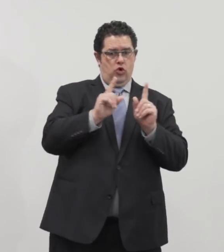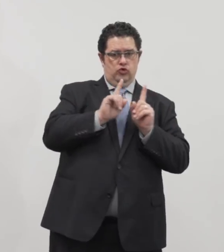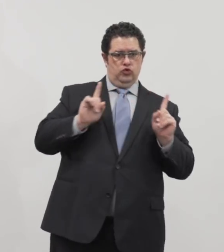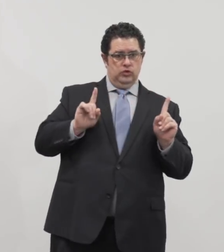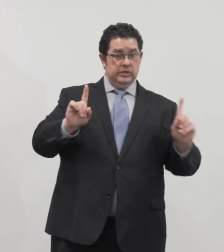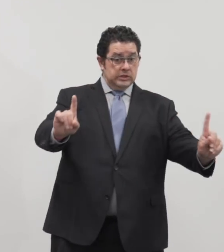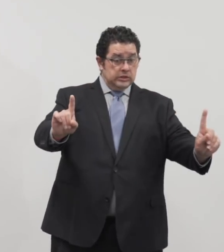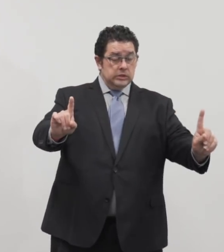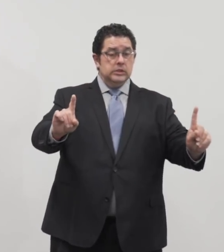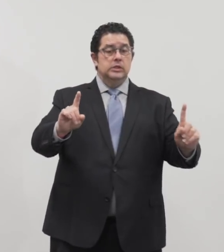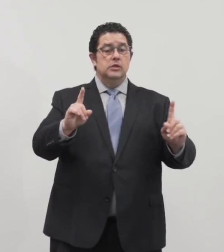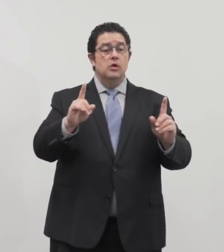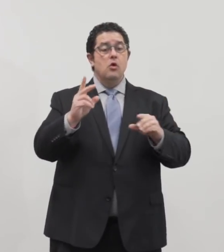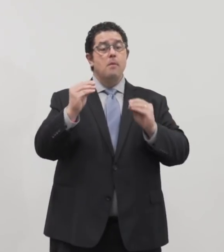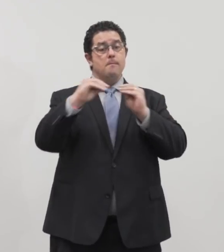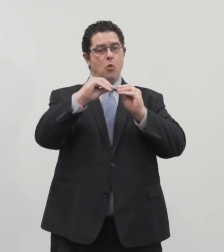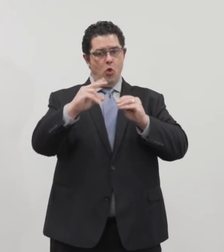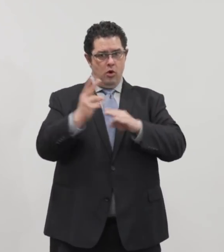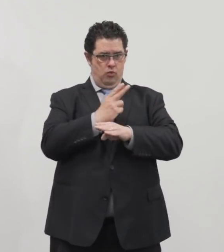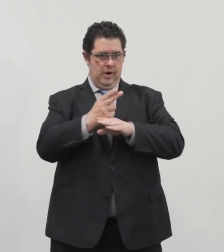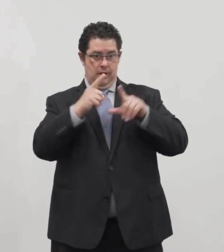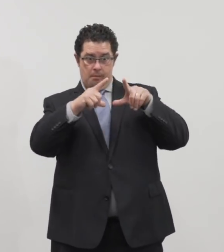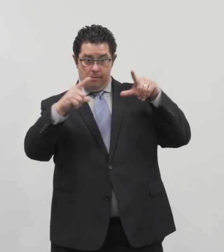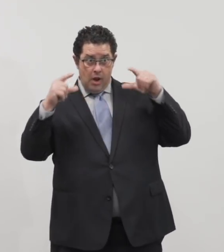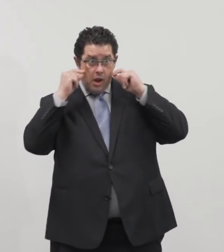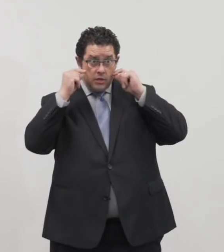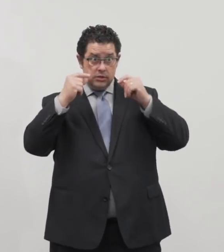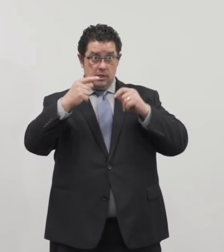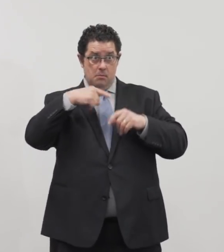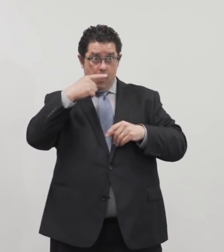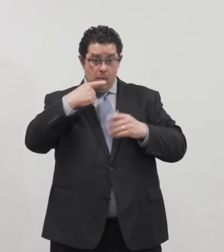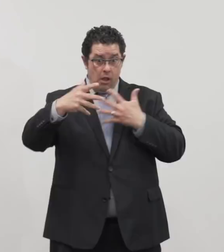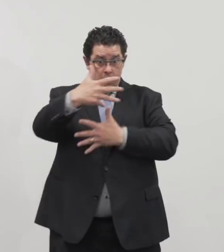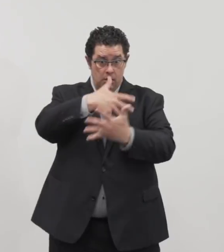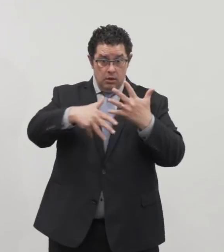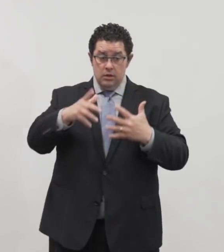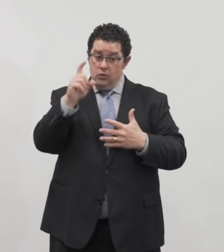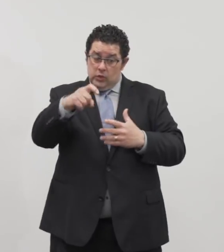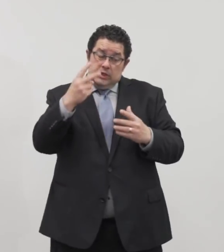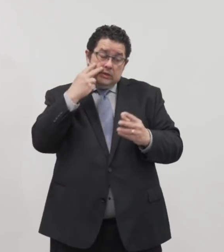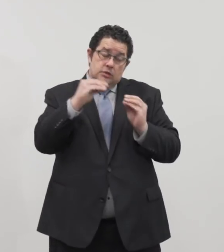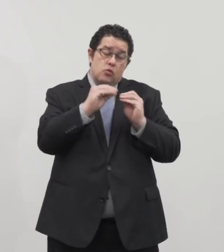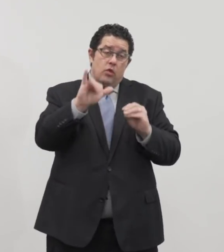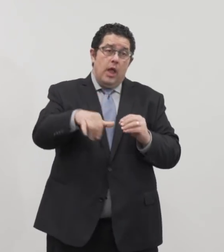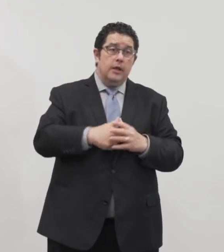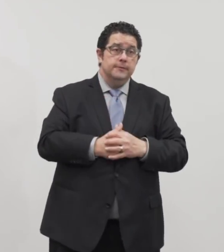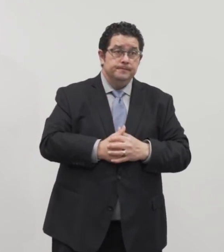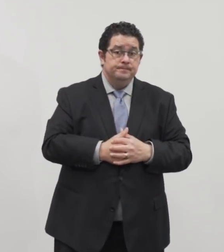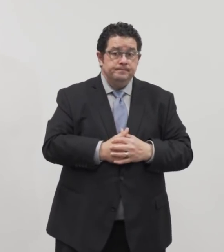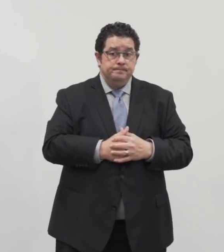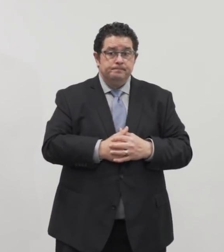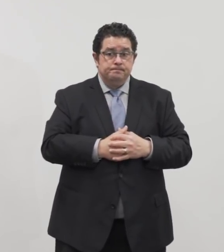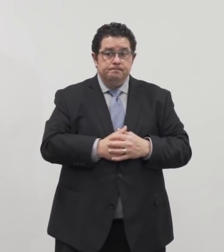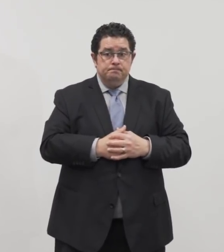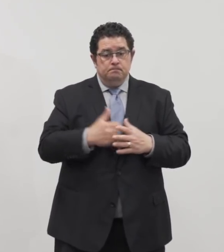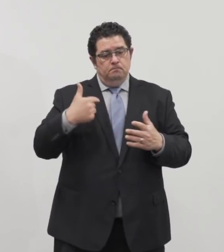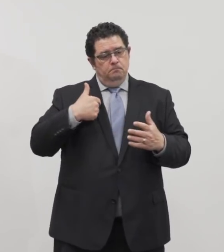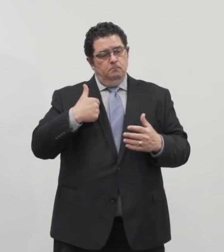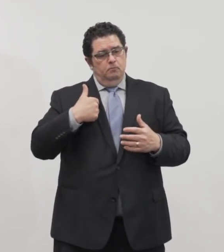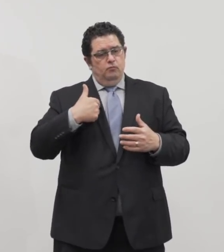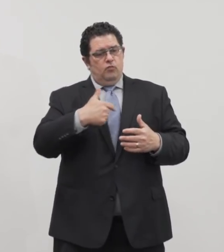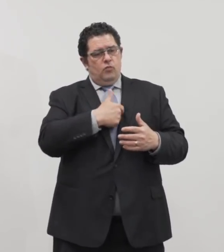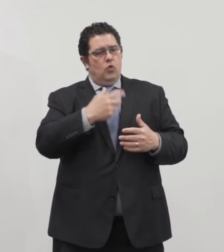measures, more wearing of masks than we already have in public. We need to see we need to see more of that. And as we see the acceptance